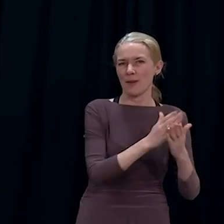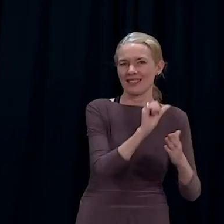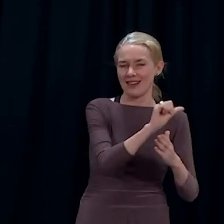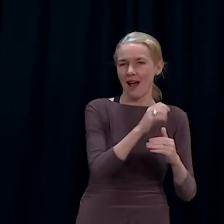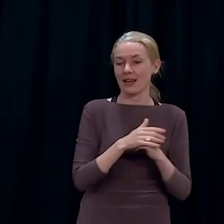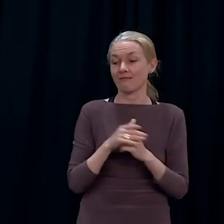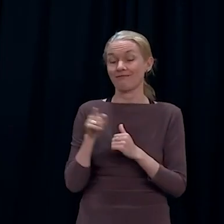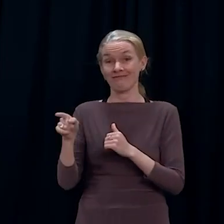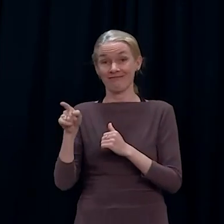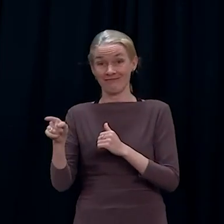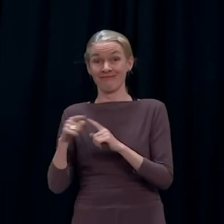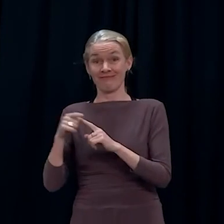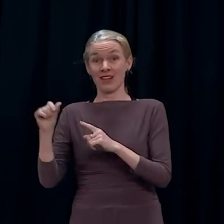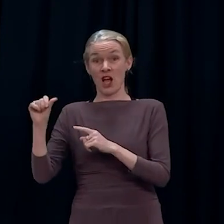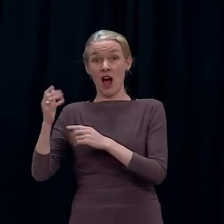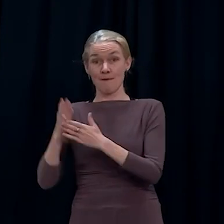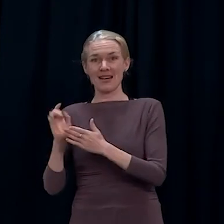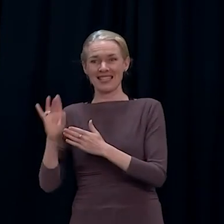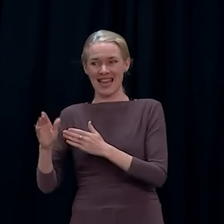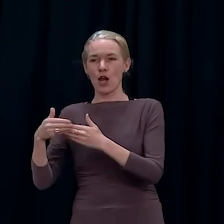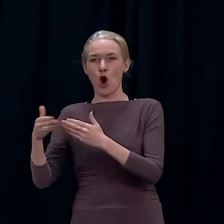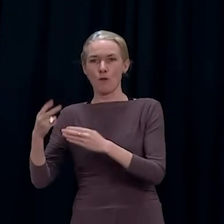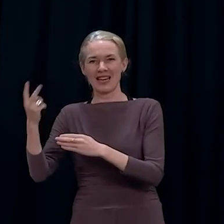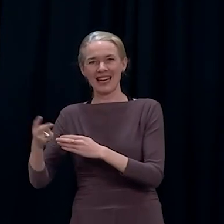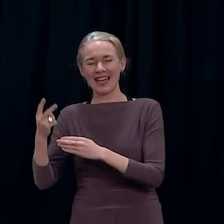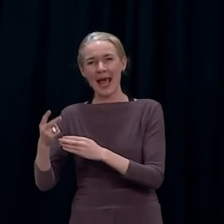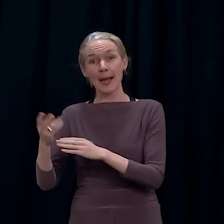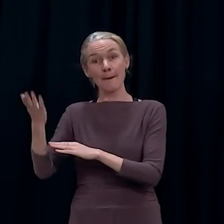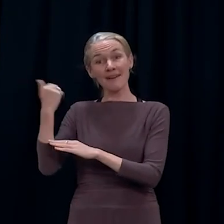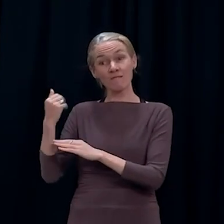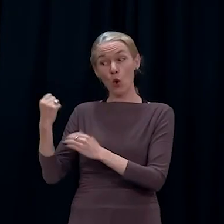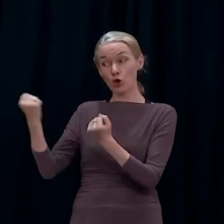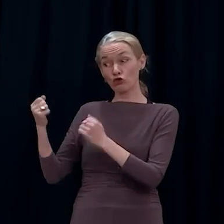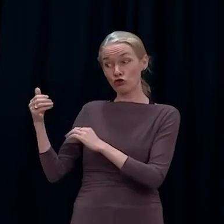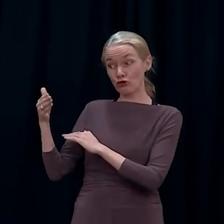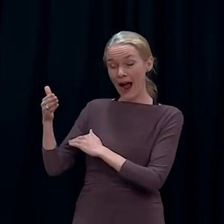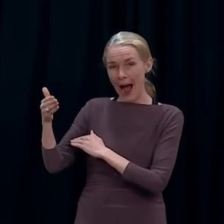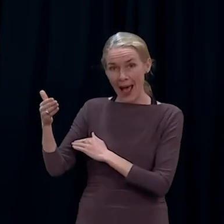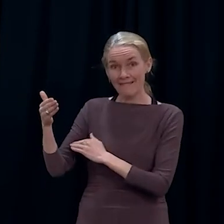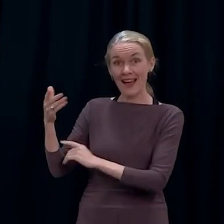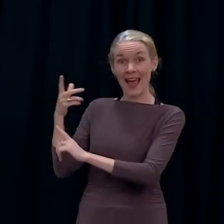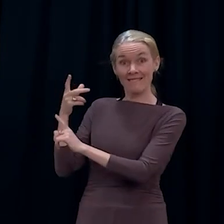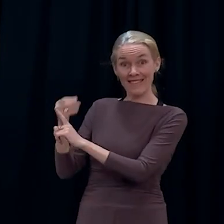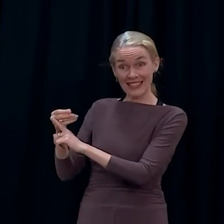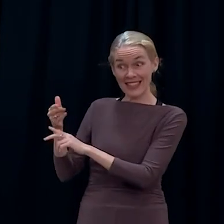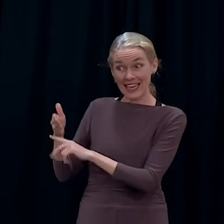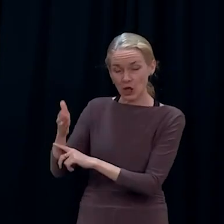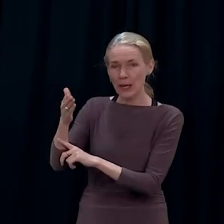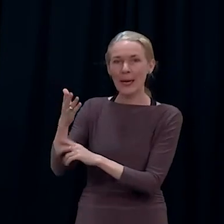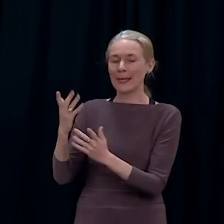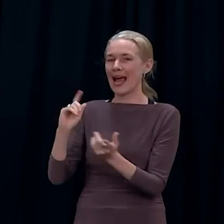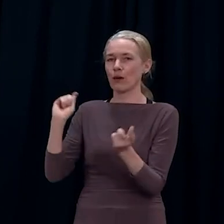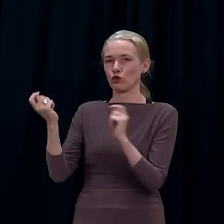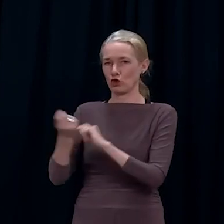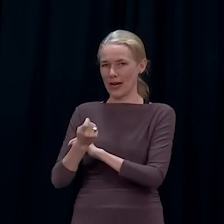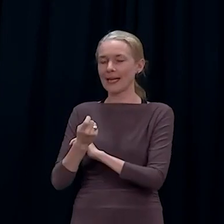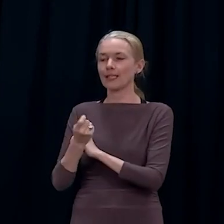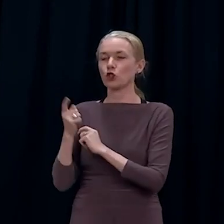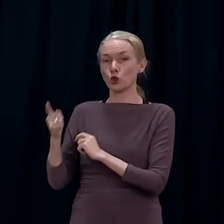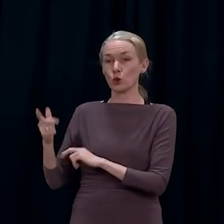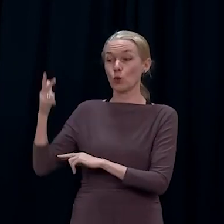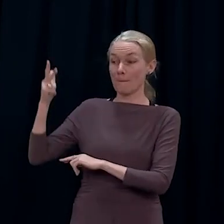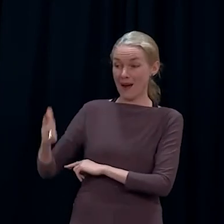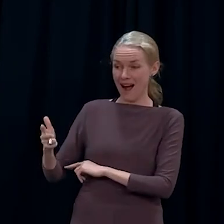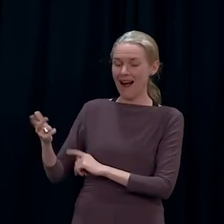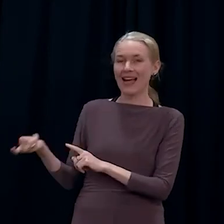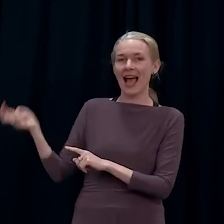People will be directed to park on site and asked to enter the stadium to be vaccinated rather than stay in their vehicles.